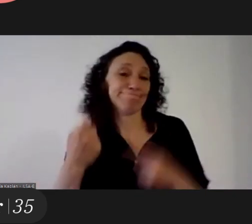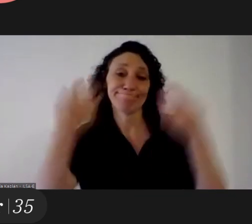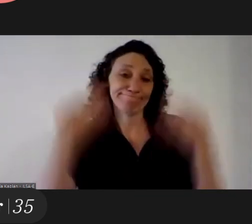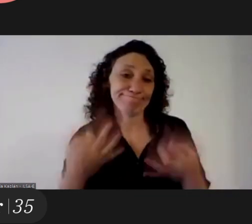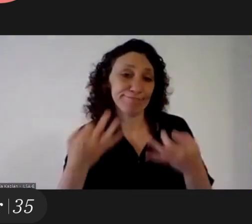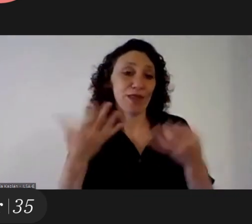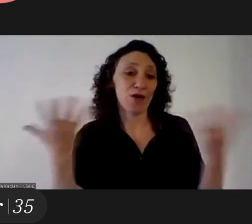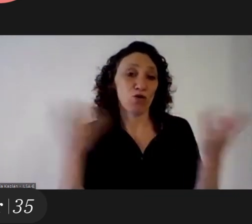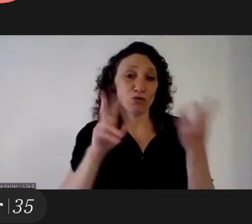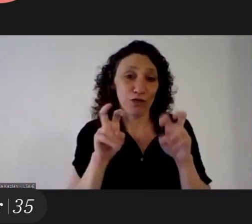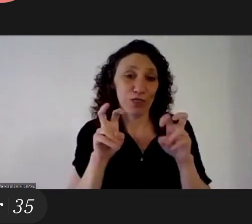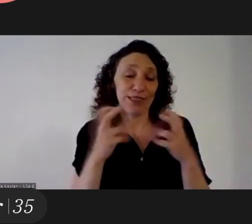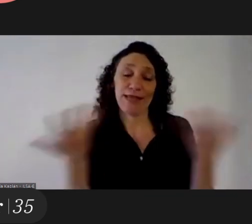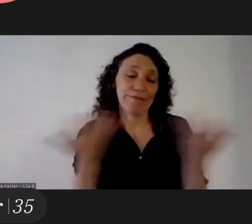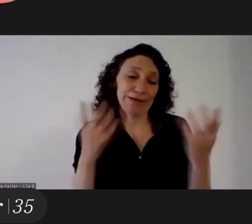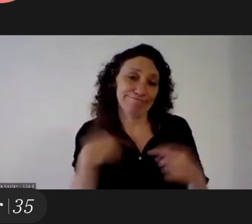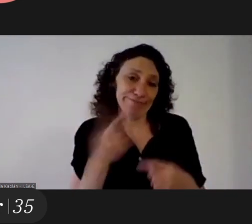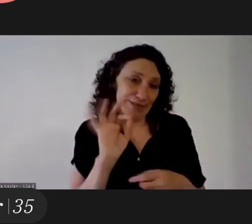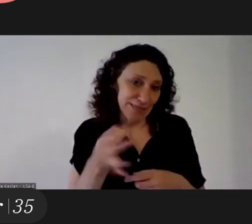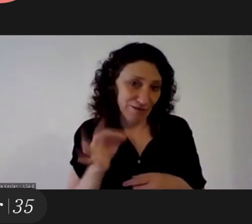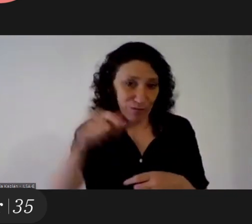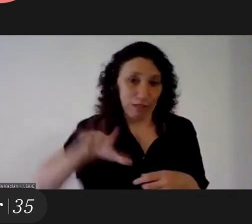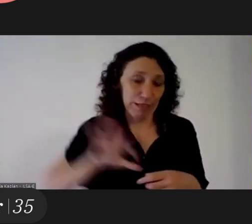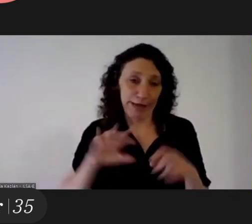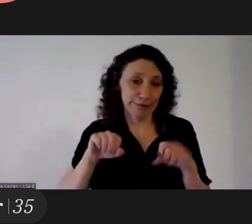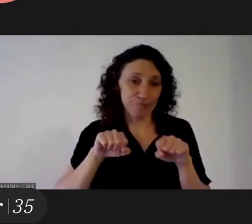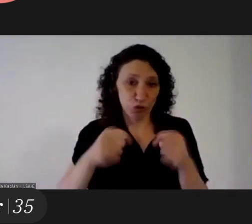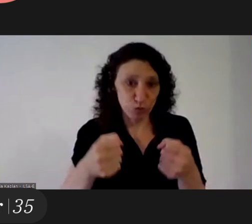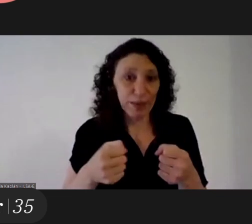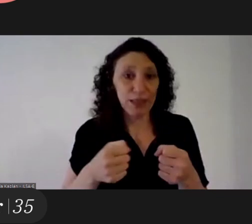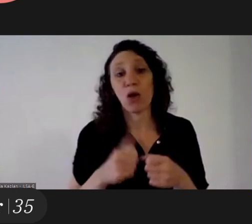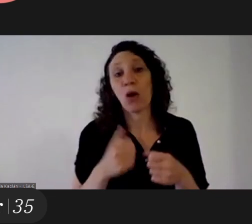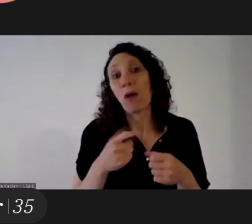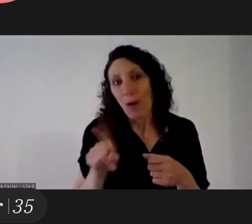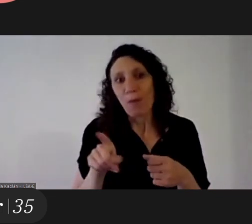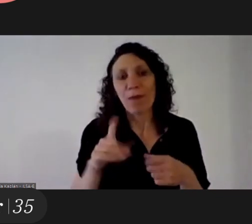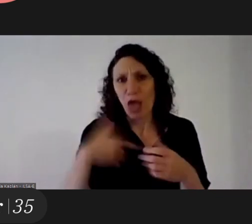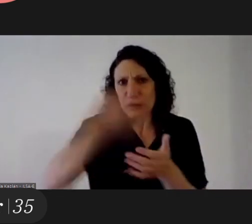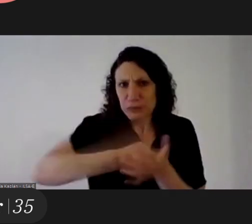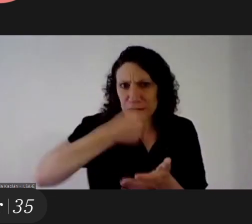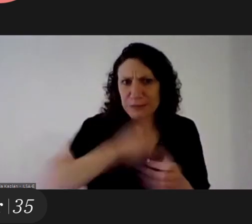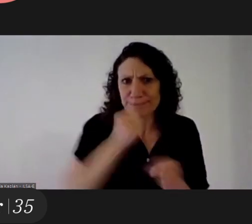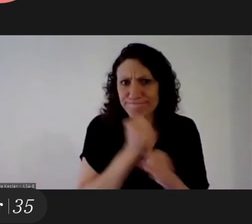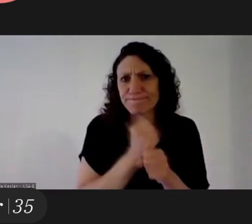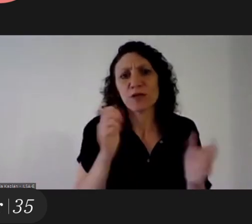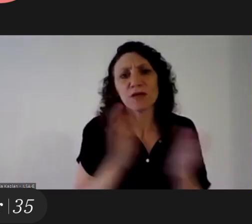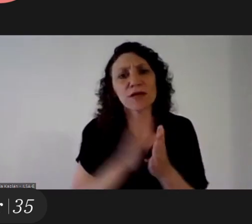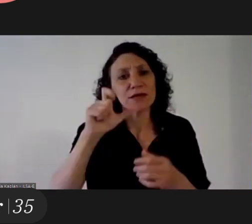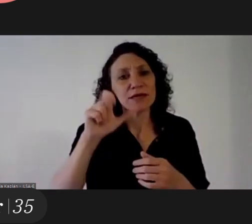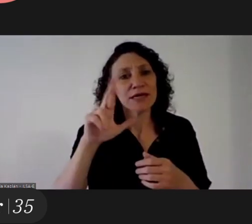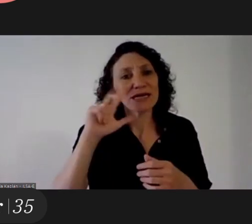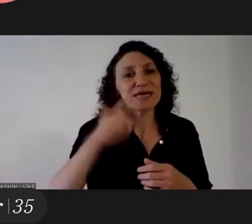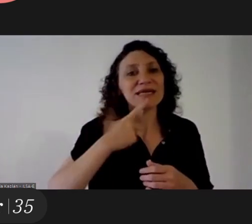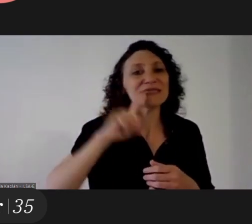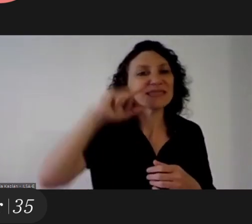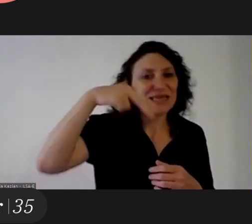filmmakers we had to call it off for reasons everybody is aware of but we are working very hard with you